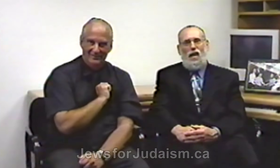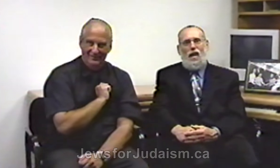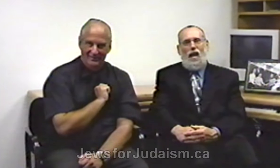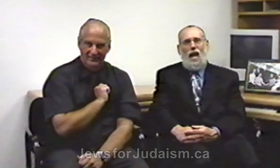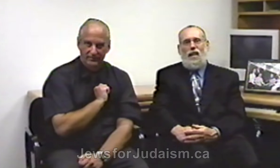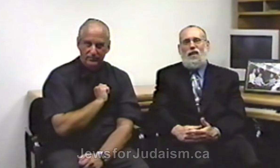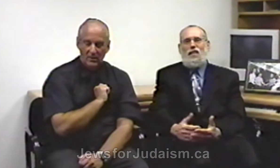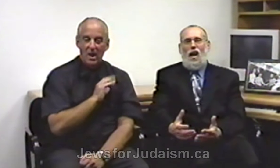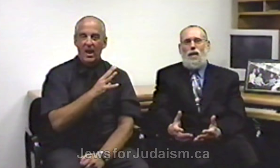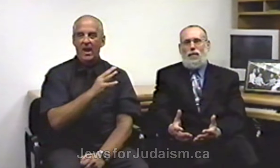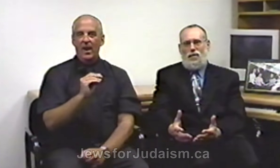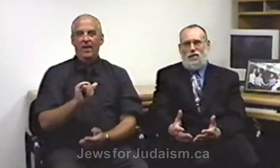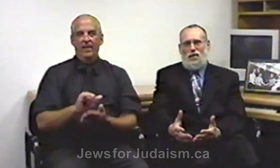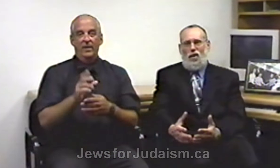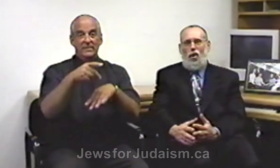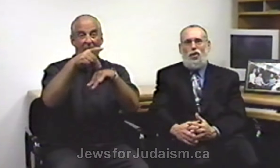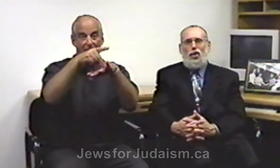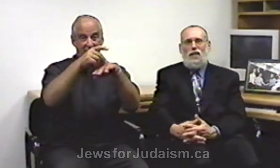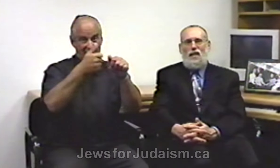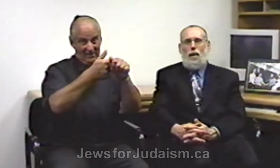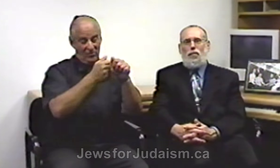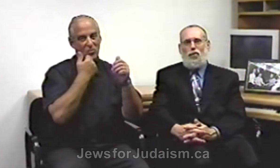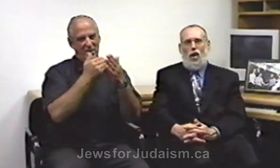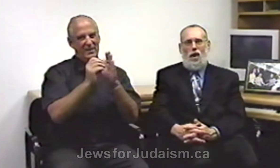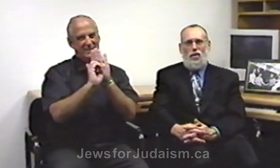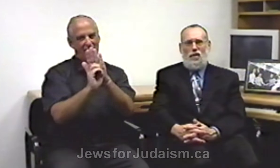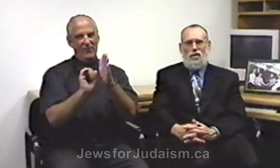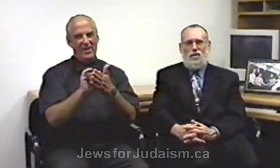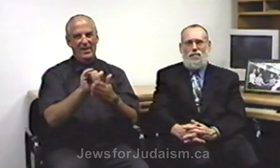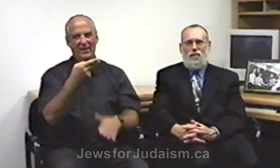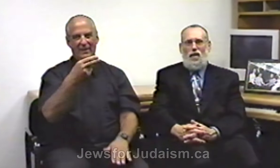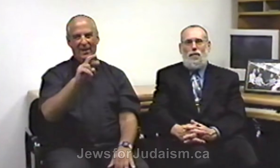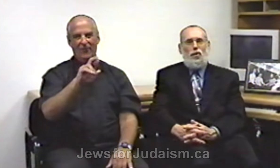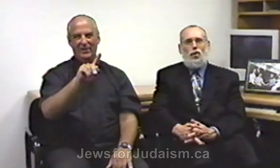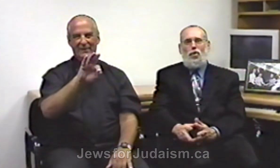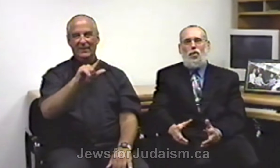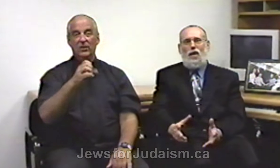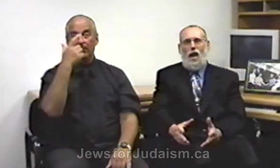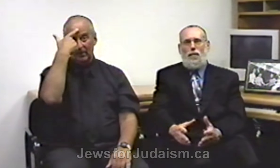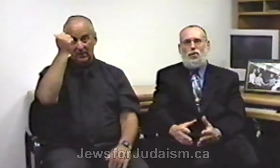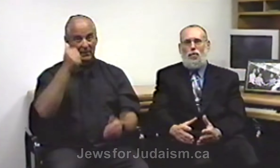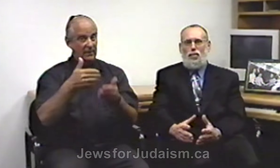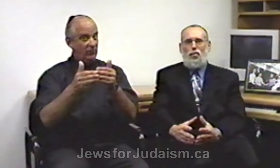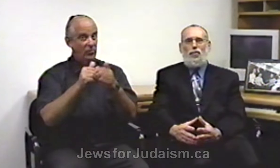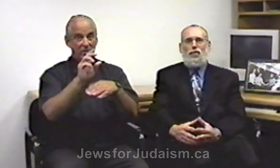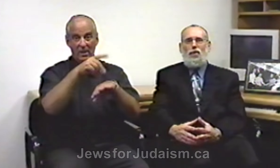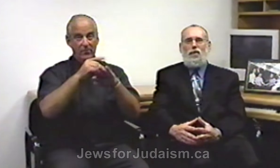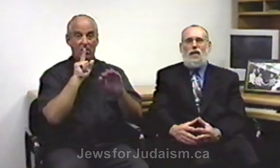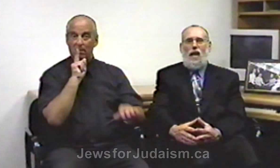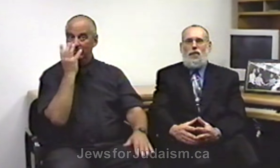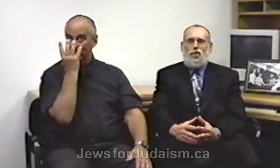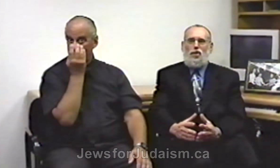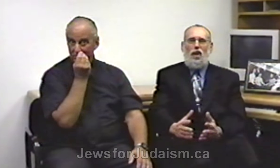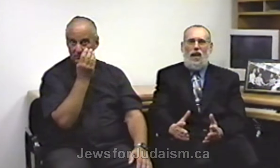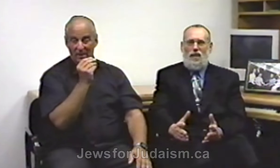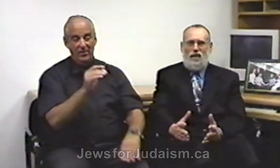and diamonds are a good example for our heritage because although diamonds are beautiful and they're shiny